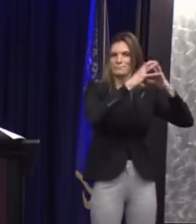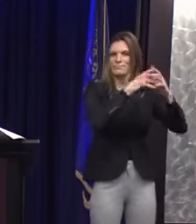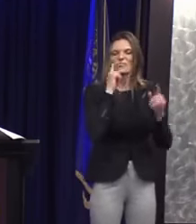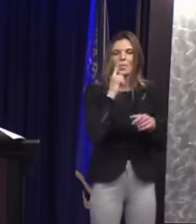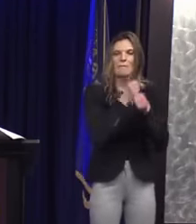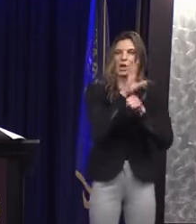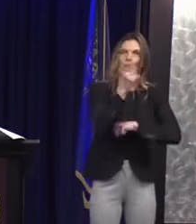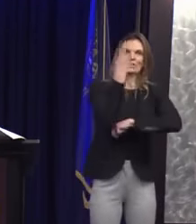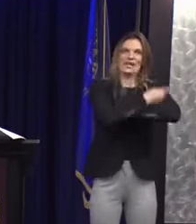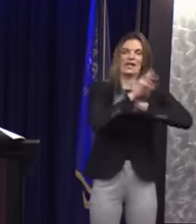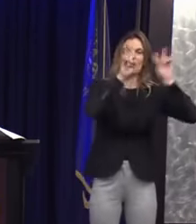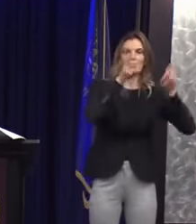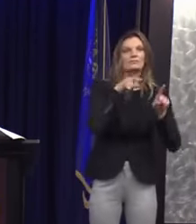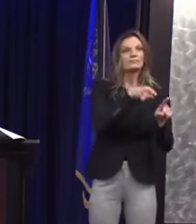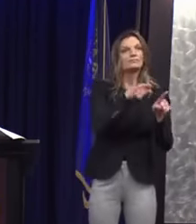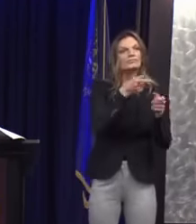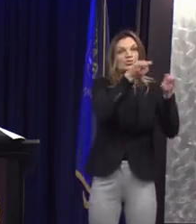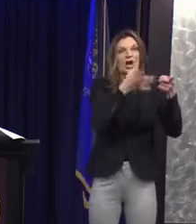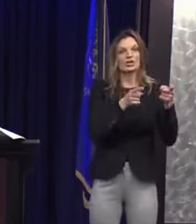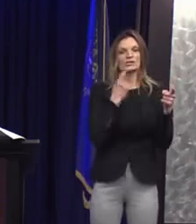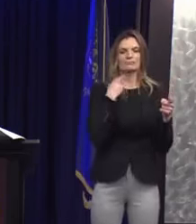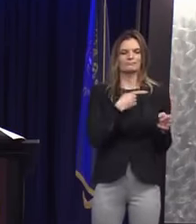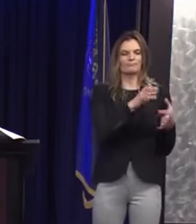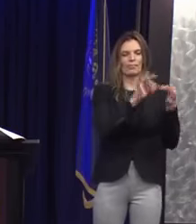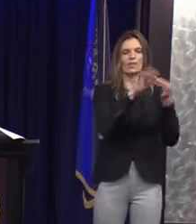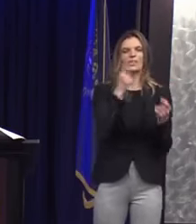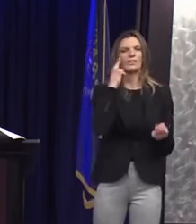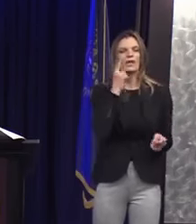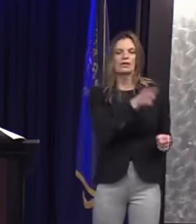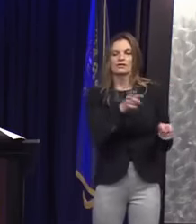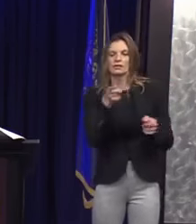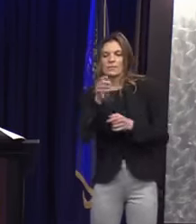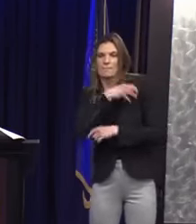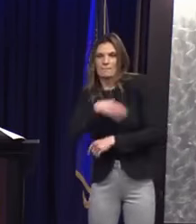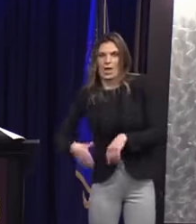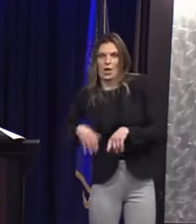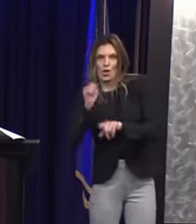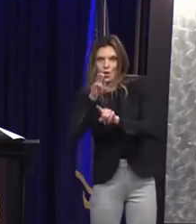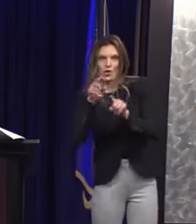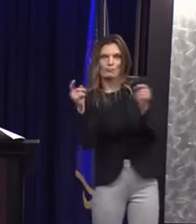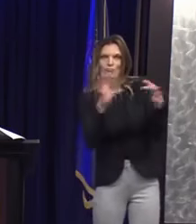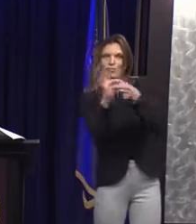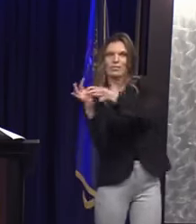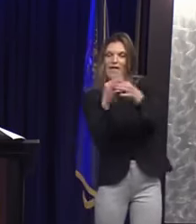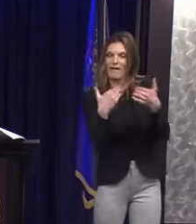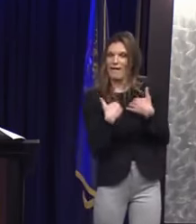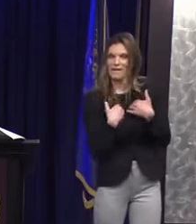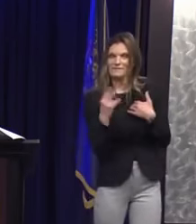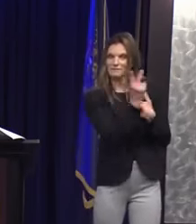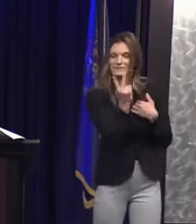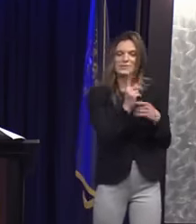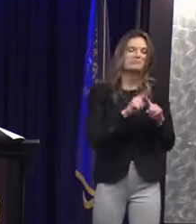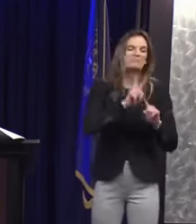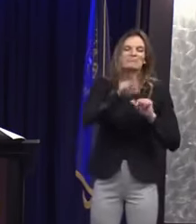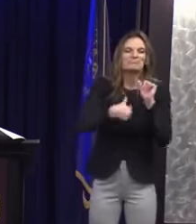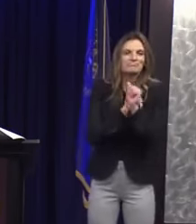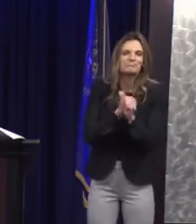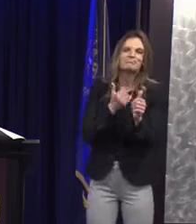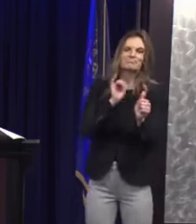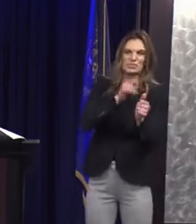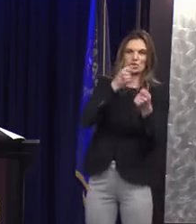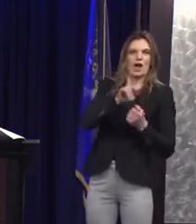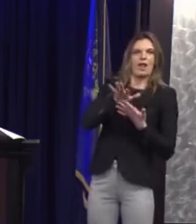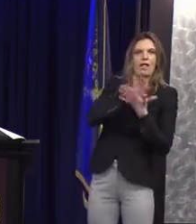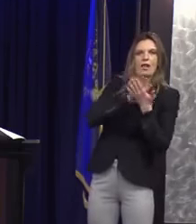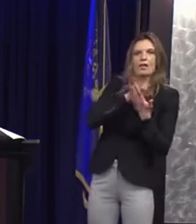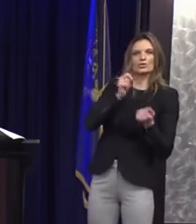Multiple media outlets and other organizations made requests to the city of Detroit under FOIA, the Freedom